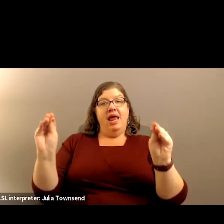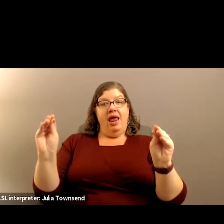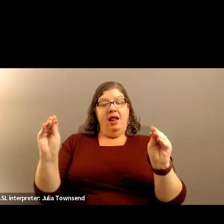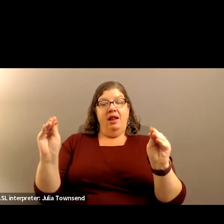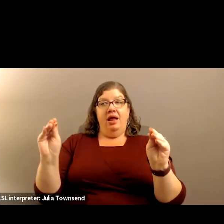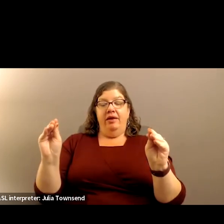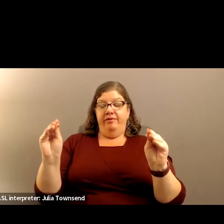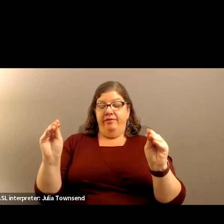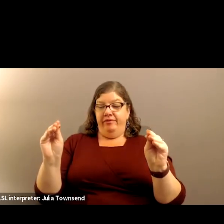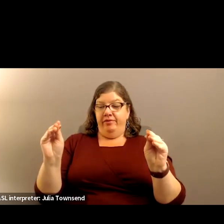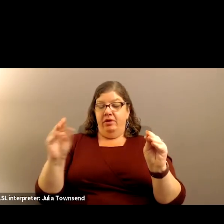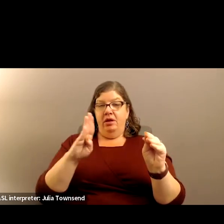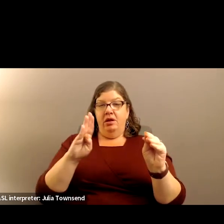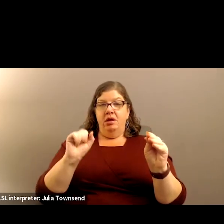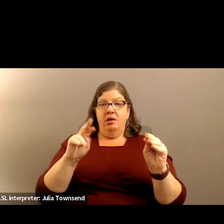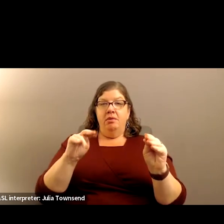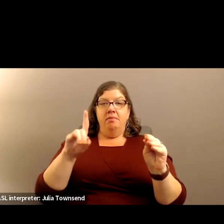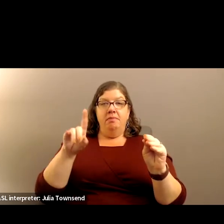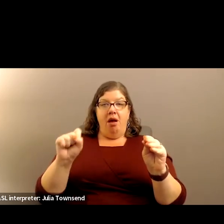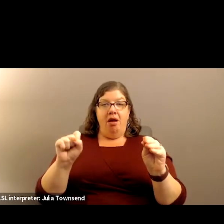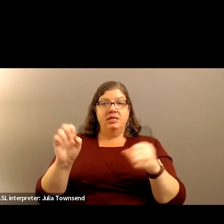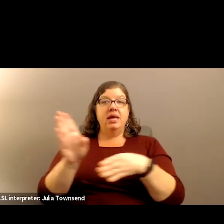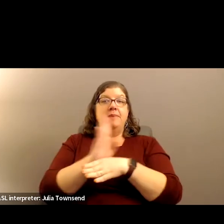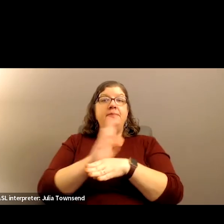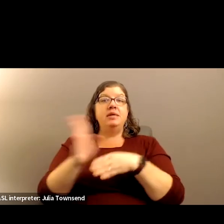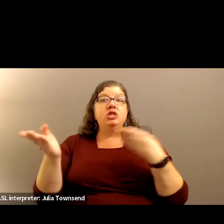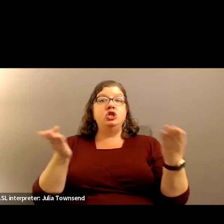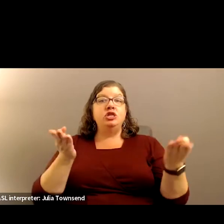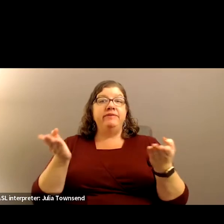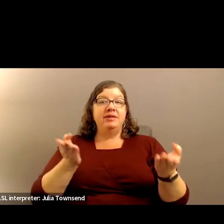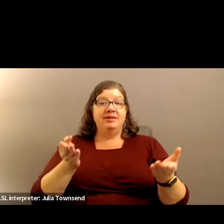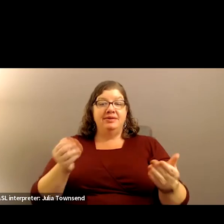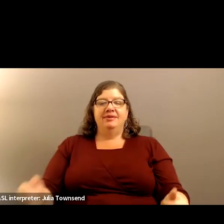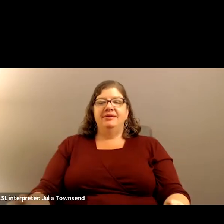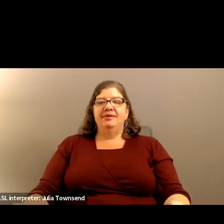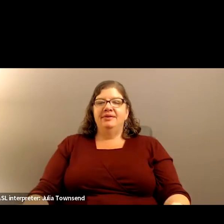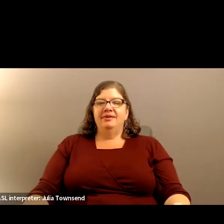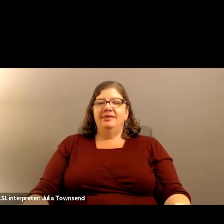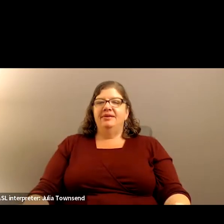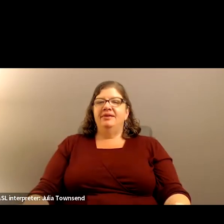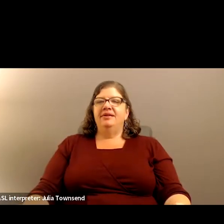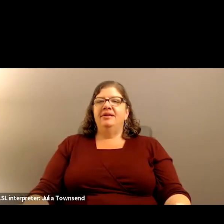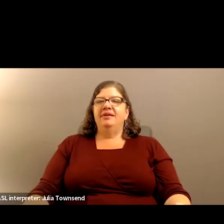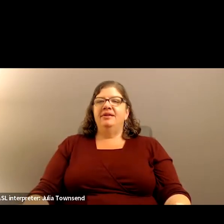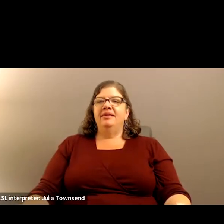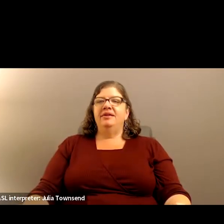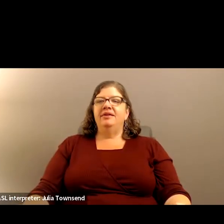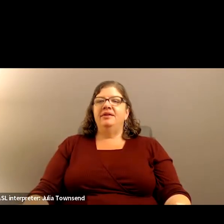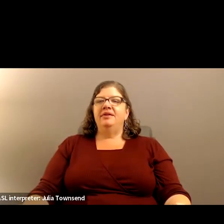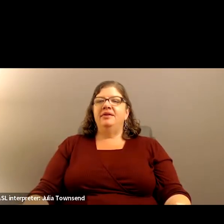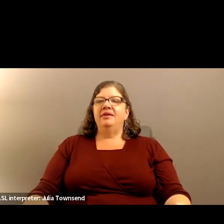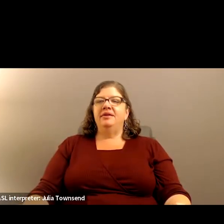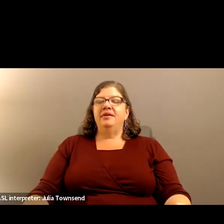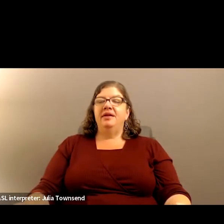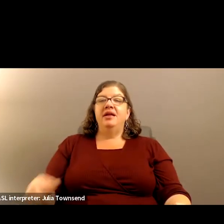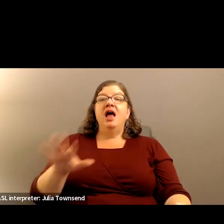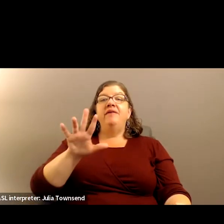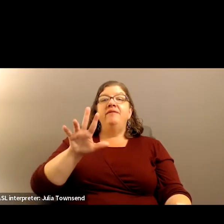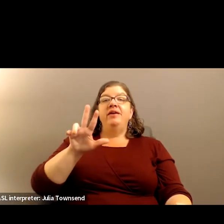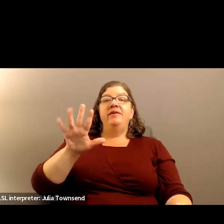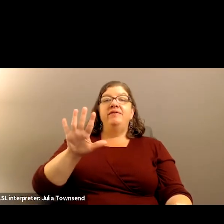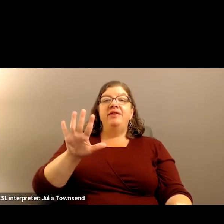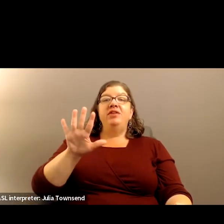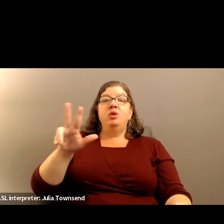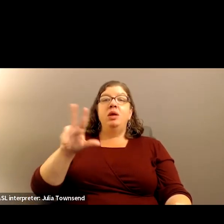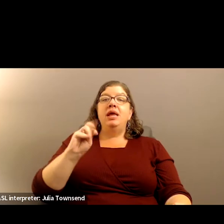bonds by business services. I know. $53 million. Of $53 million.